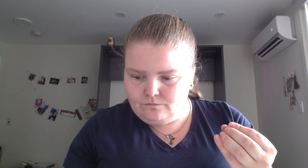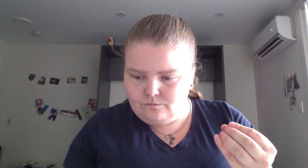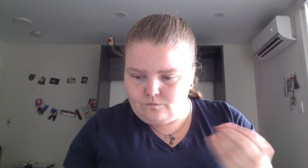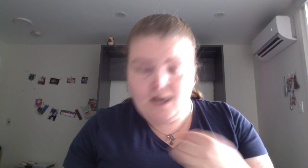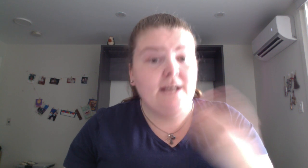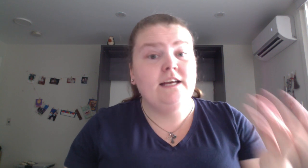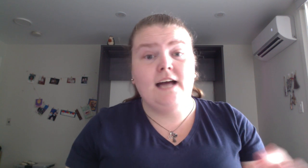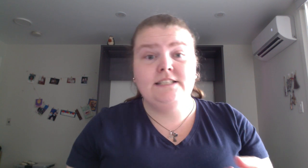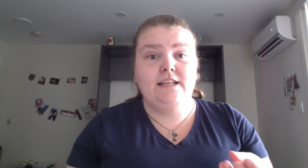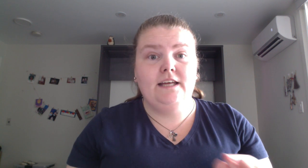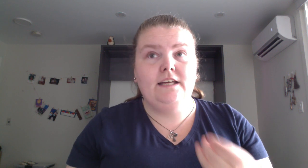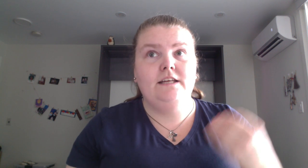I did like it.